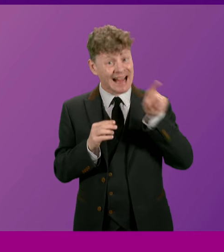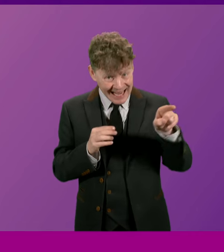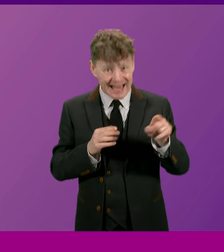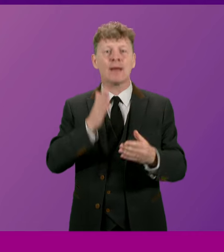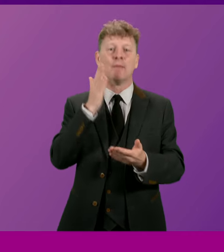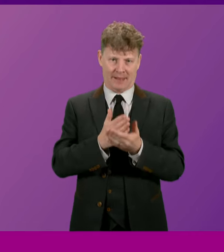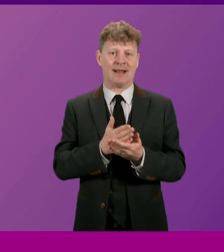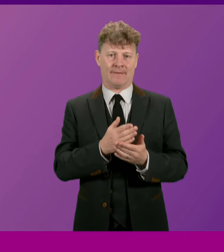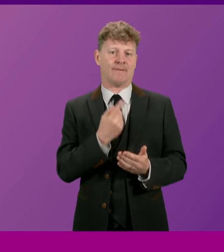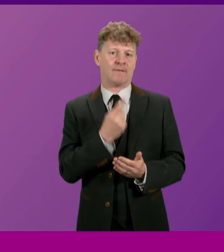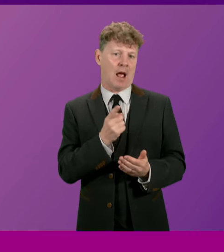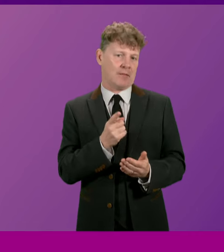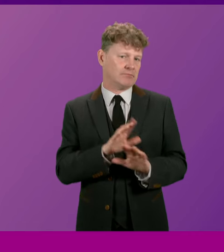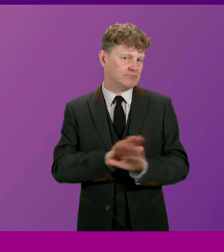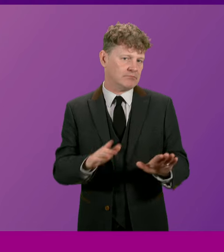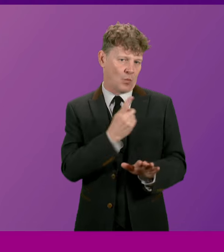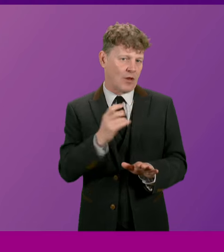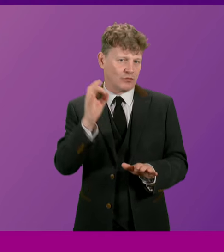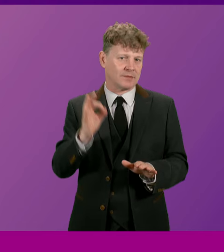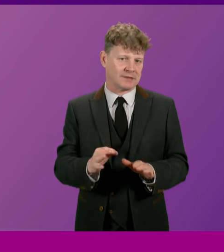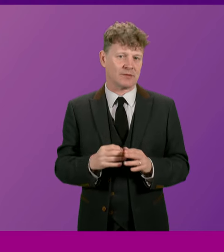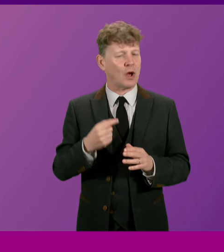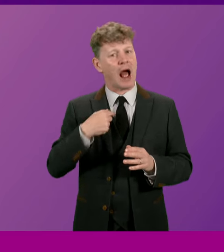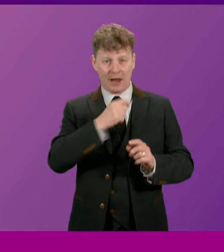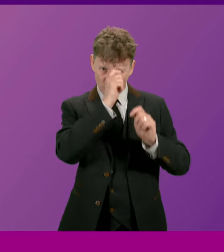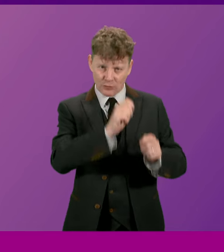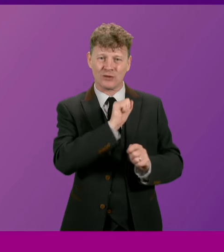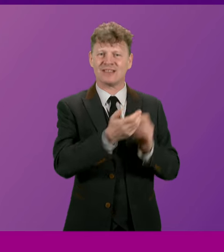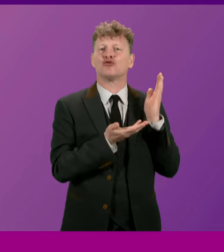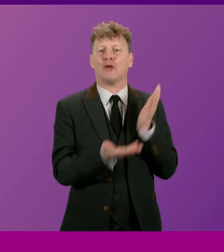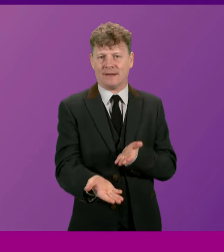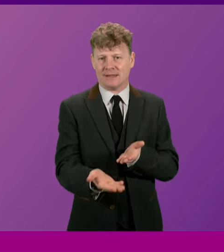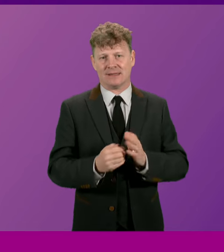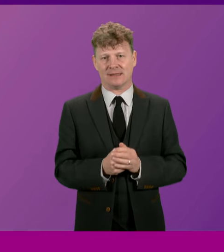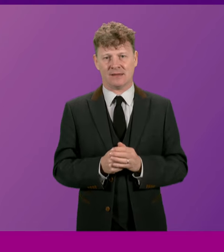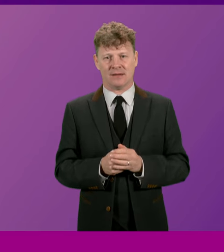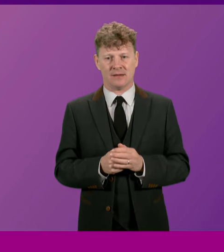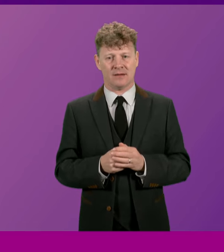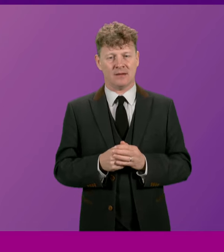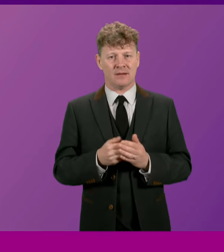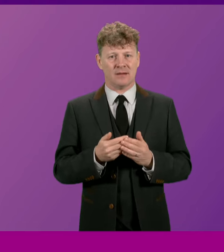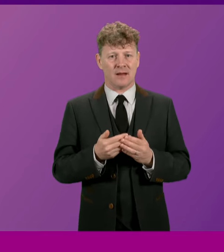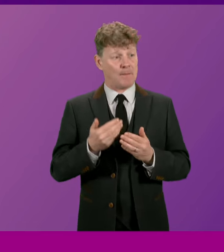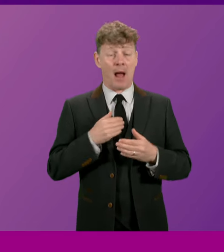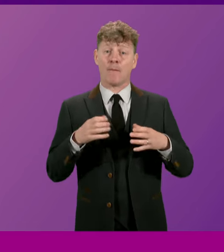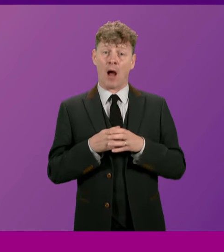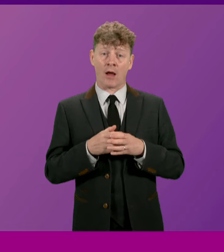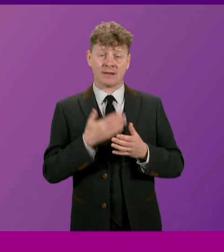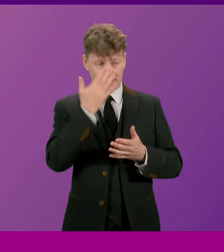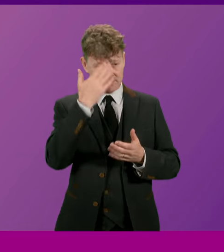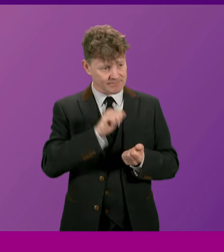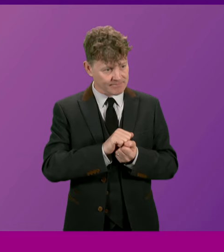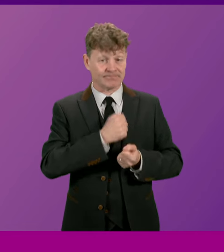his beliefs. So I pay tribute to the service of Alex Salmond. I offer my party's sincere condolences